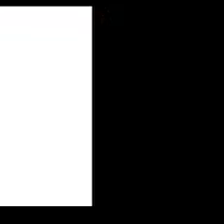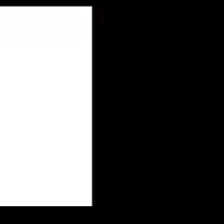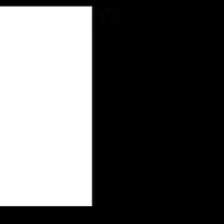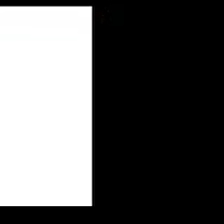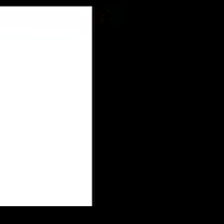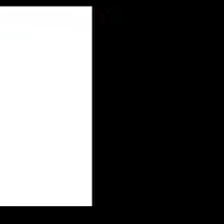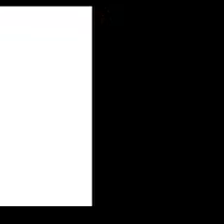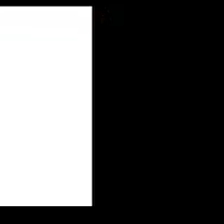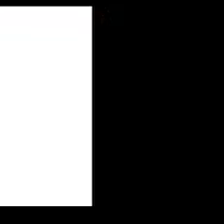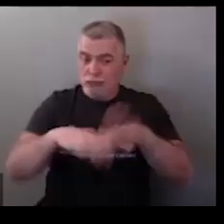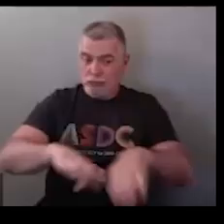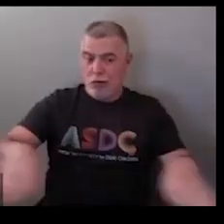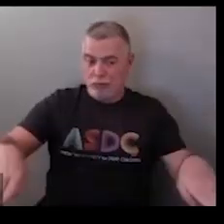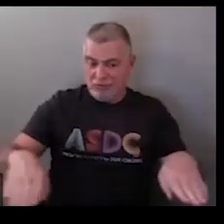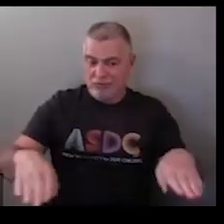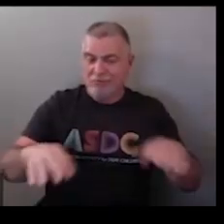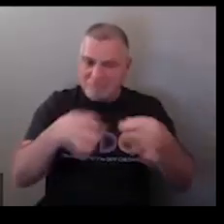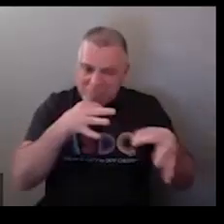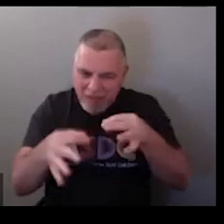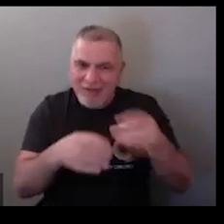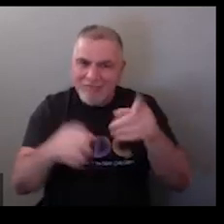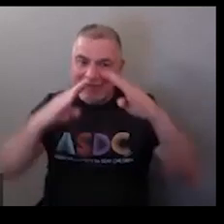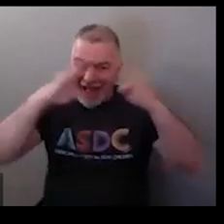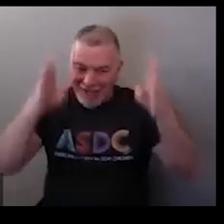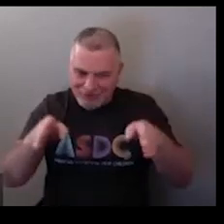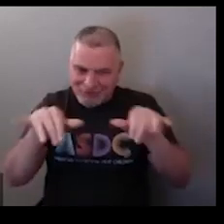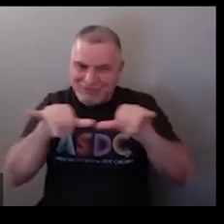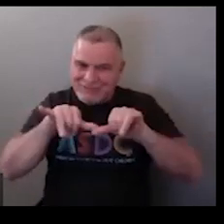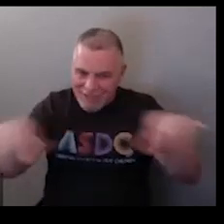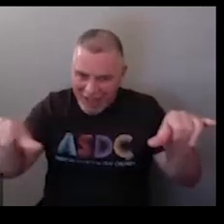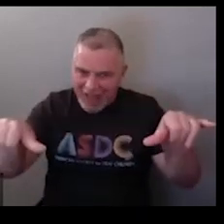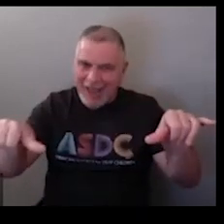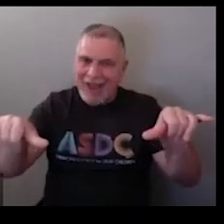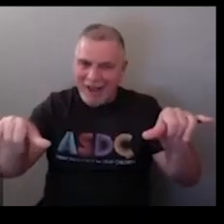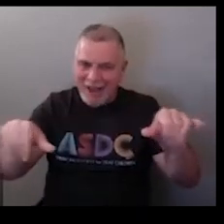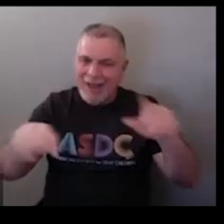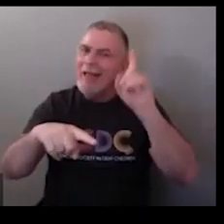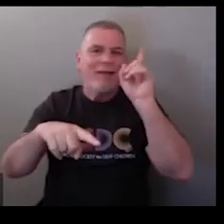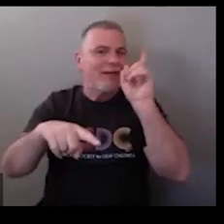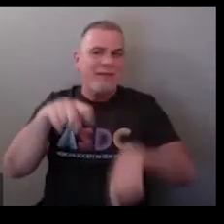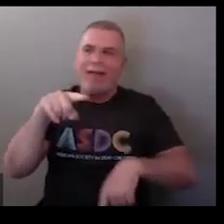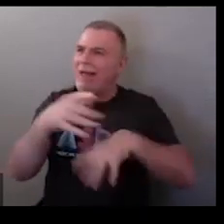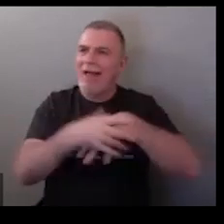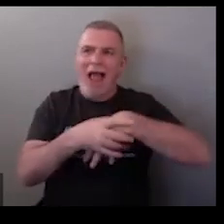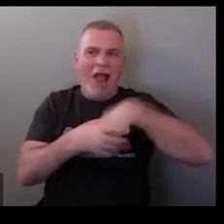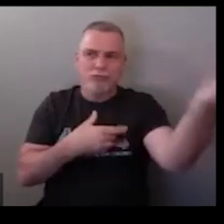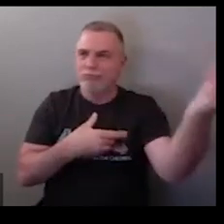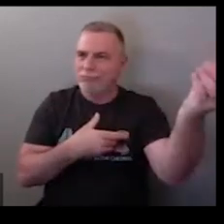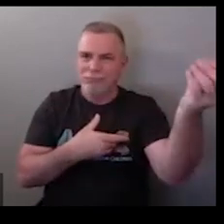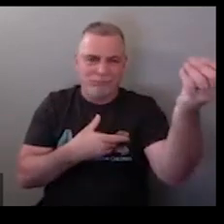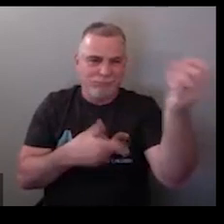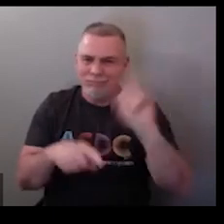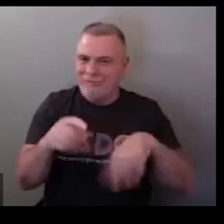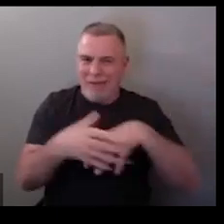happening I mean it's very good for describing like if you're trying to describe to a little one what's going on that we have to stay in the house that would be appropriate